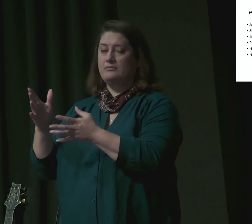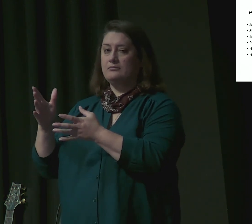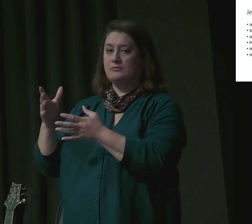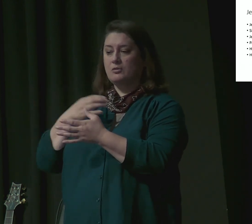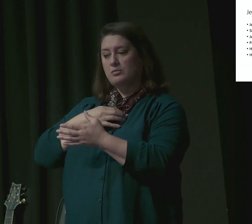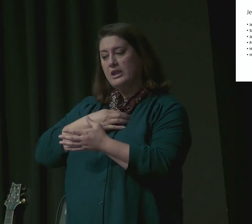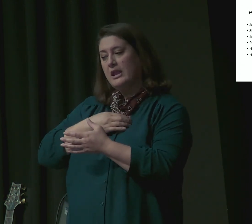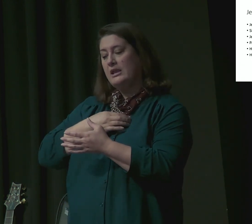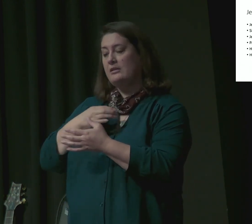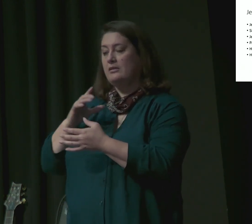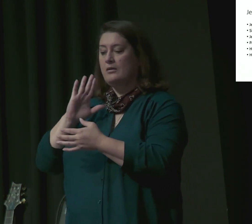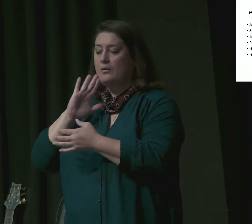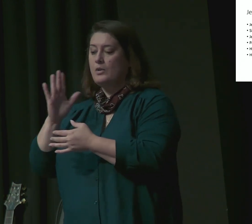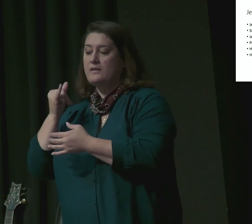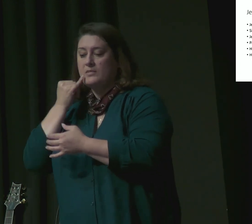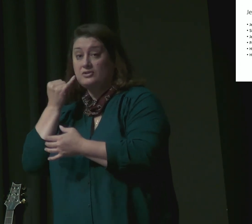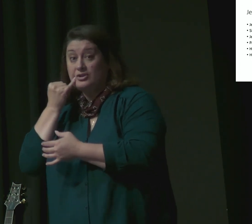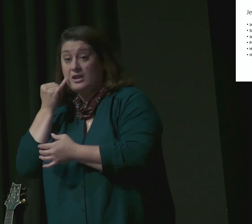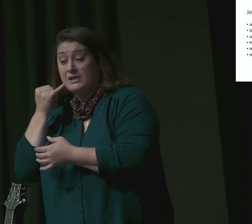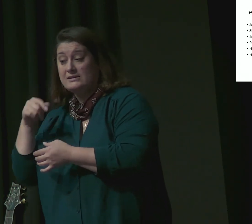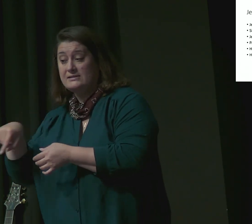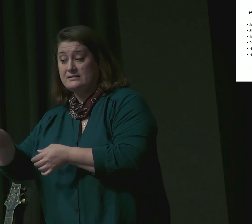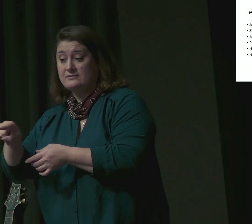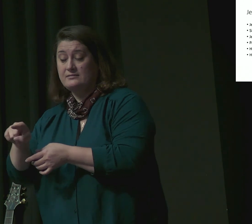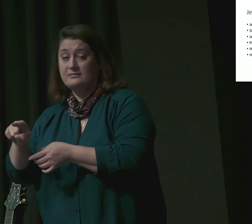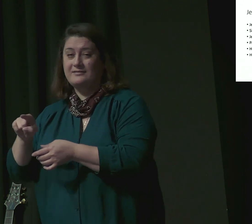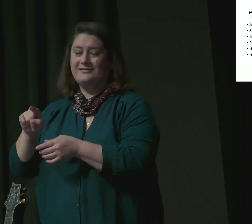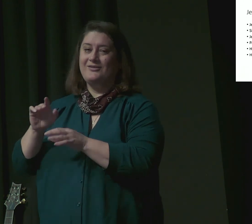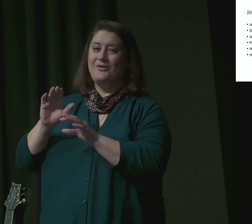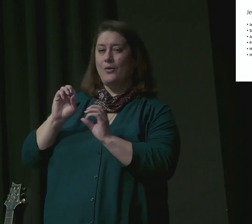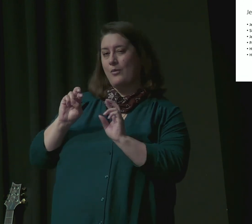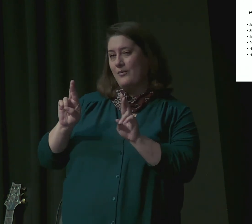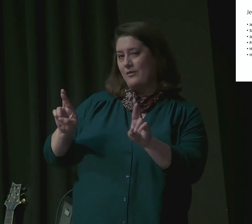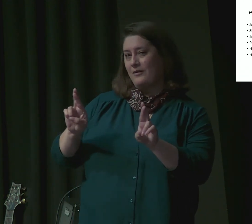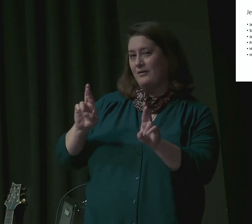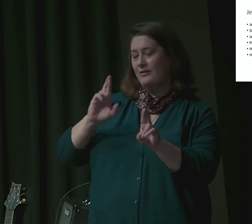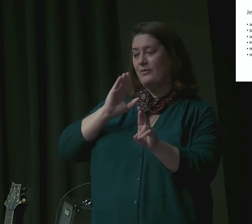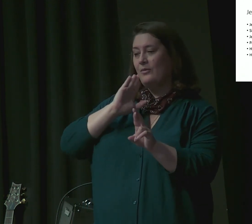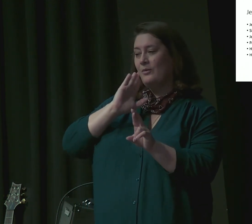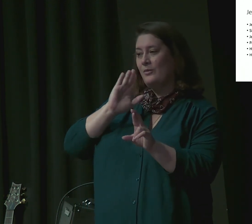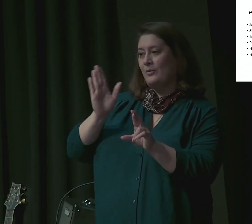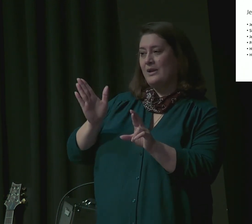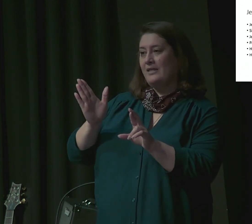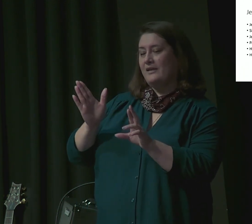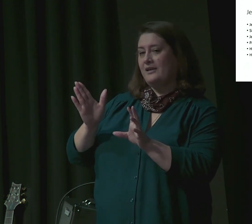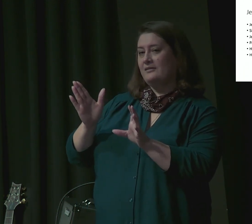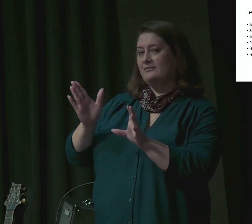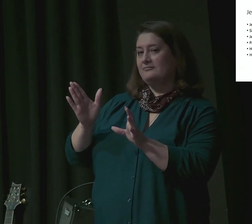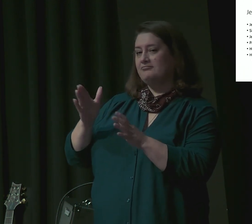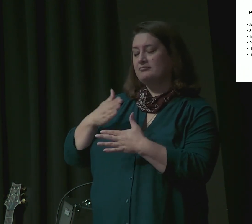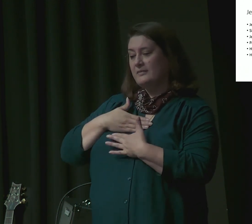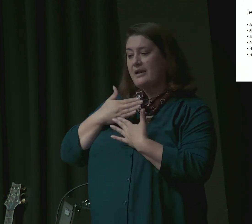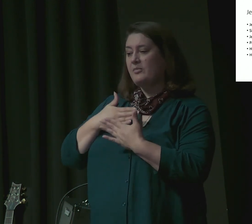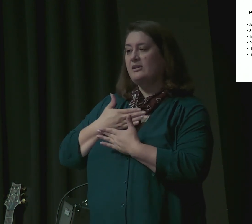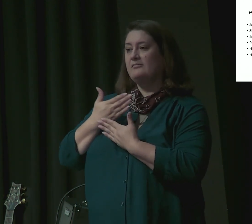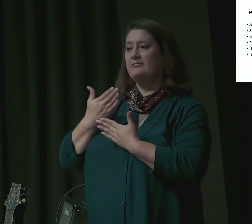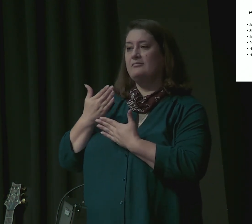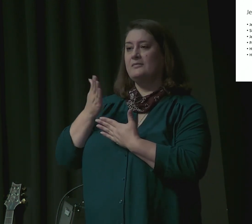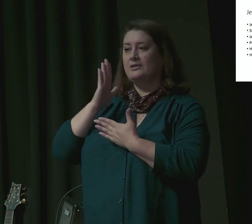or they will they make merry around the table and rejoice in his recognition